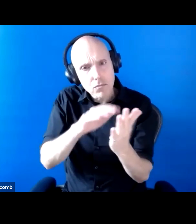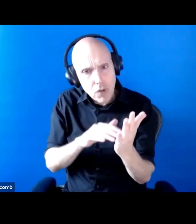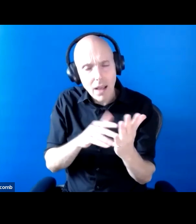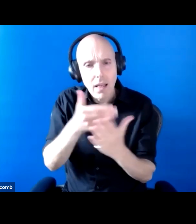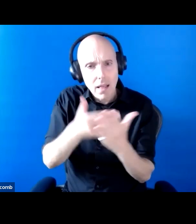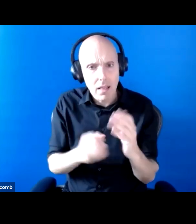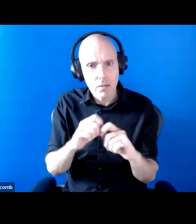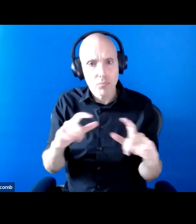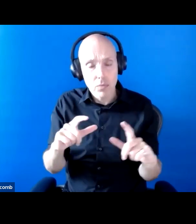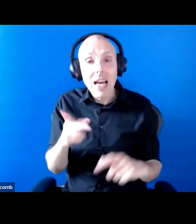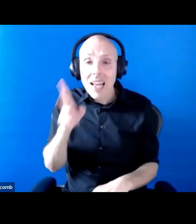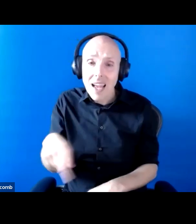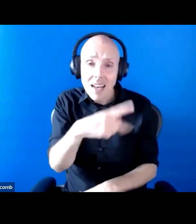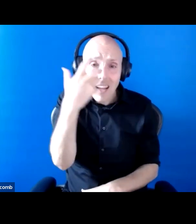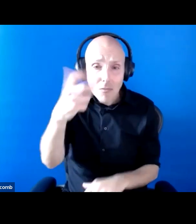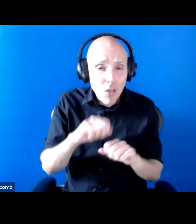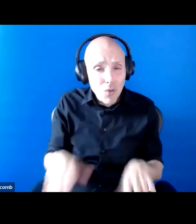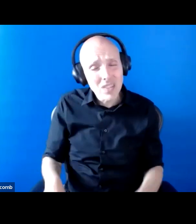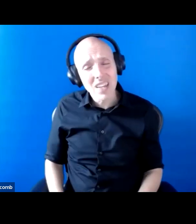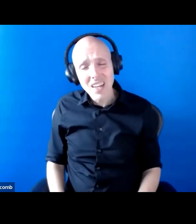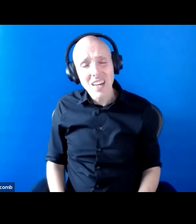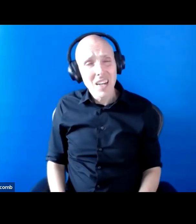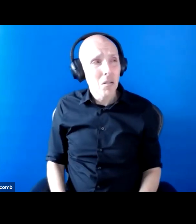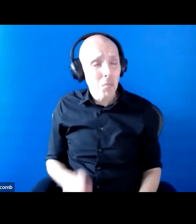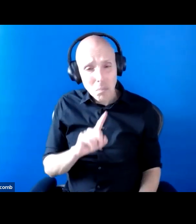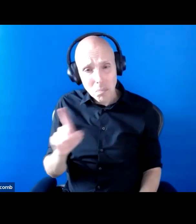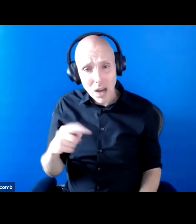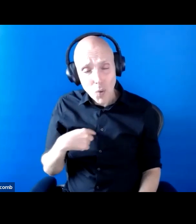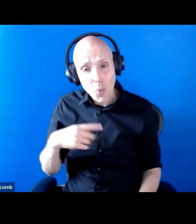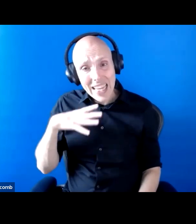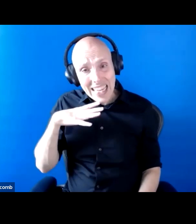again, you know, do we really need, did we really need to take a case about that?